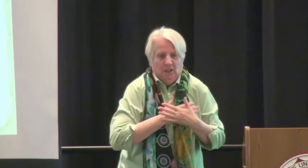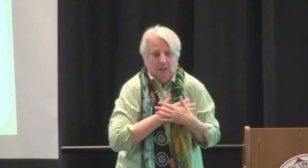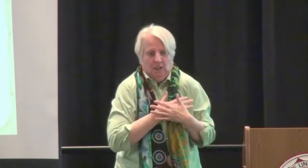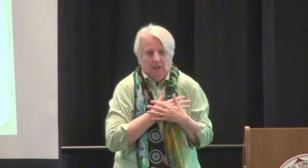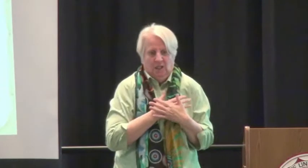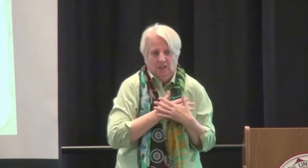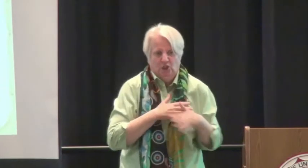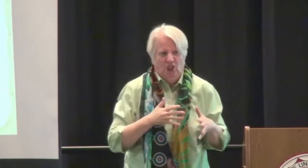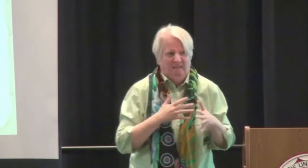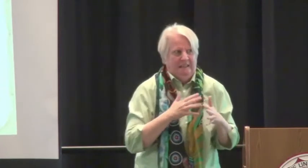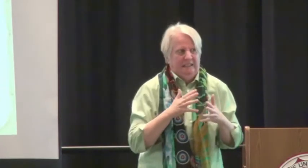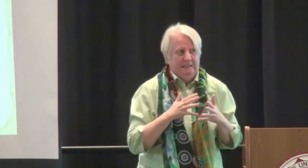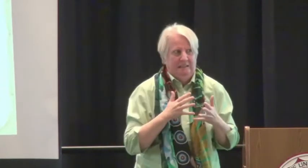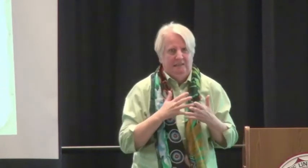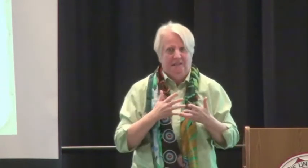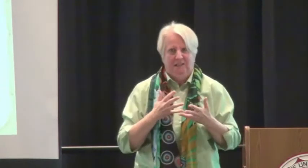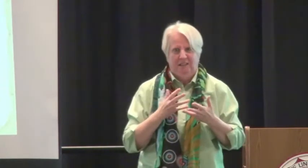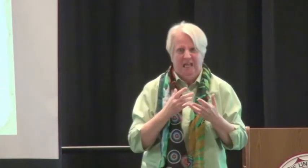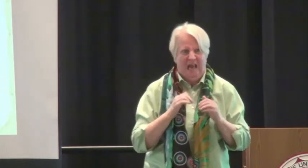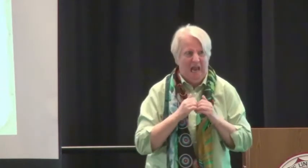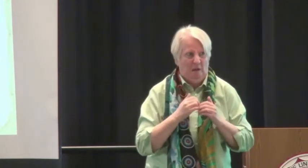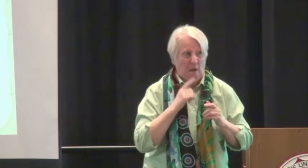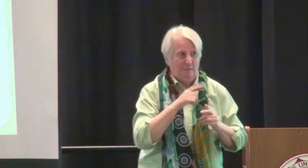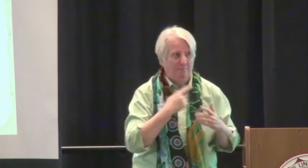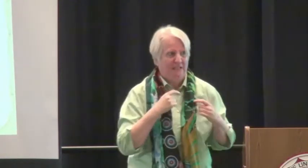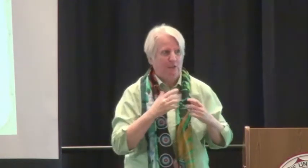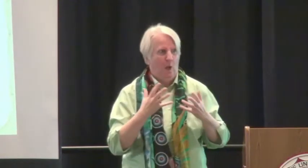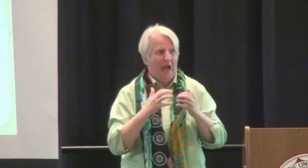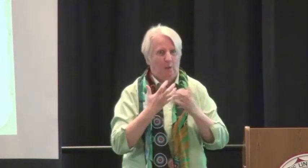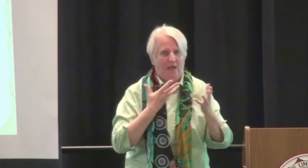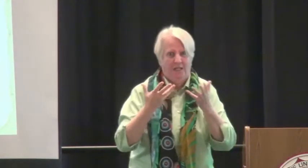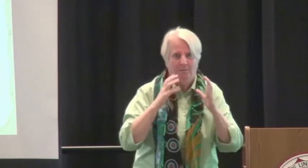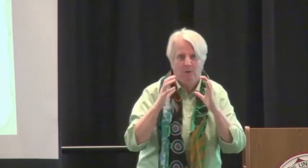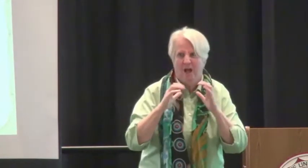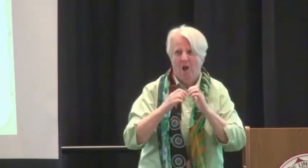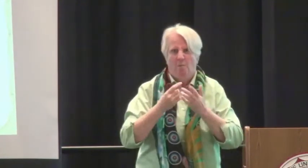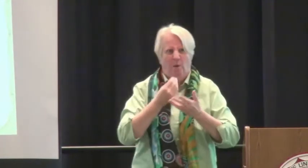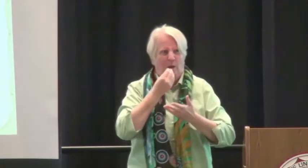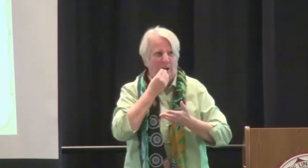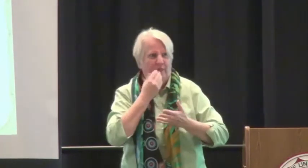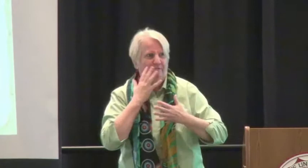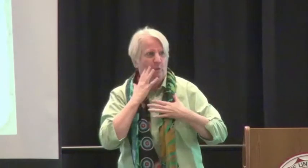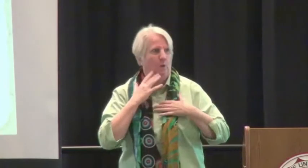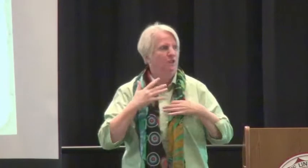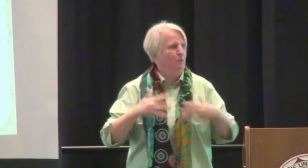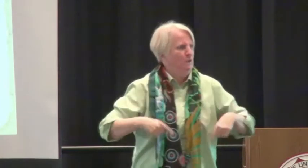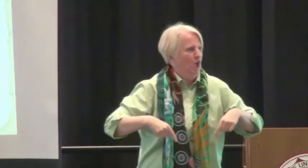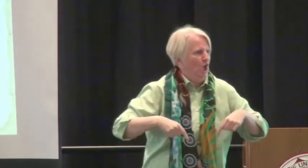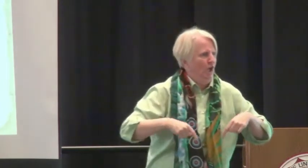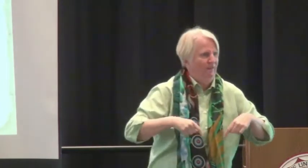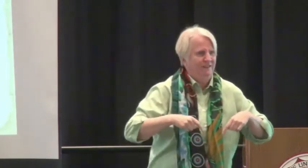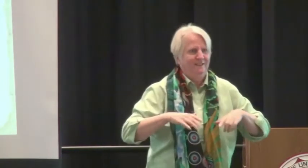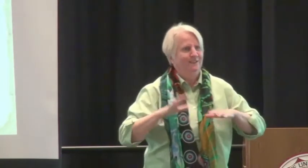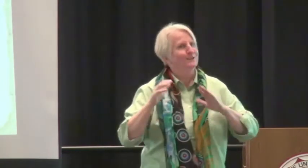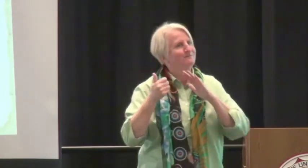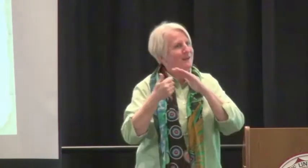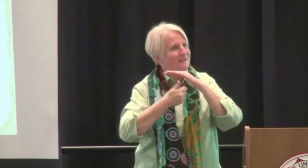Roxanne. So I don't know about that, Kathy. I'm a little bit nervous about what's going to happen there. You know, how are we going to communicate? What about the food? Are we going to get sick?